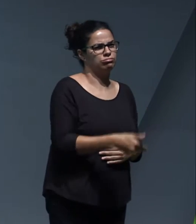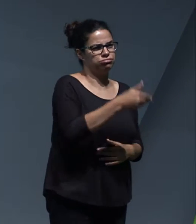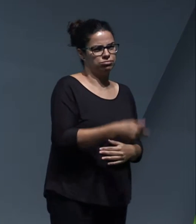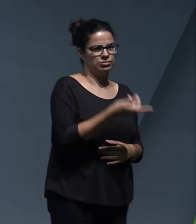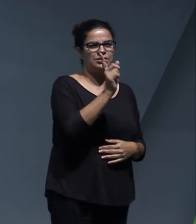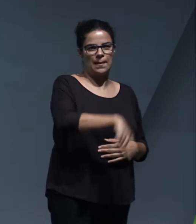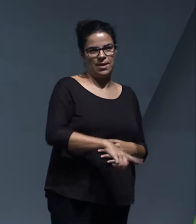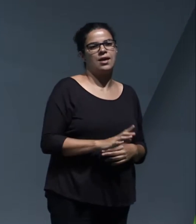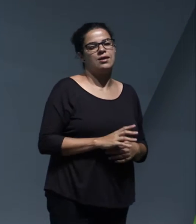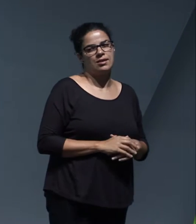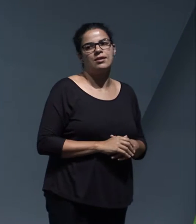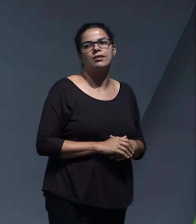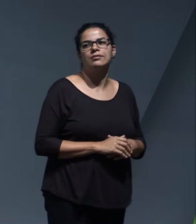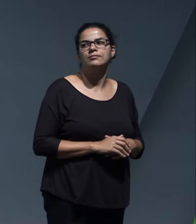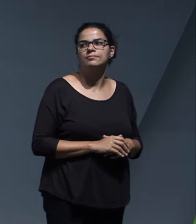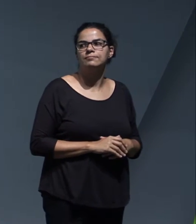and that's worth a mention too.